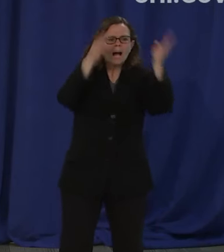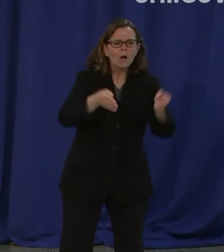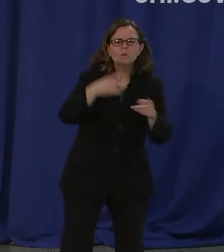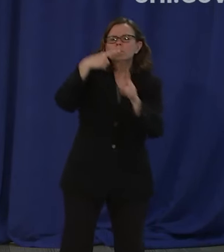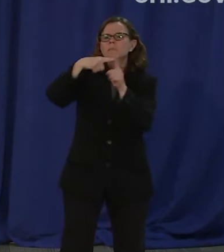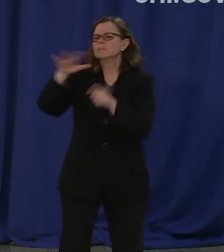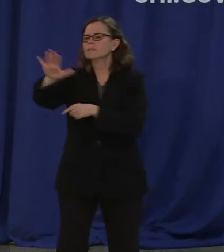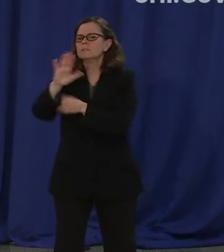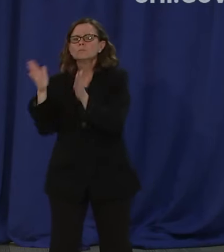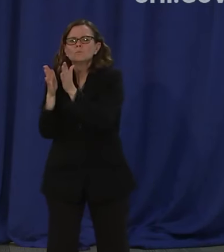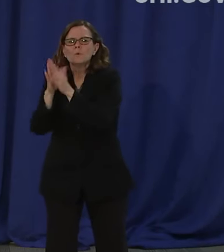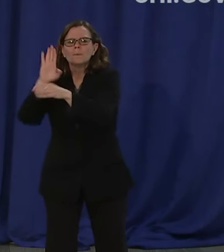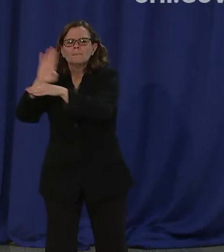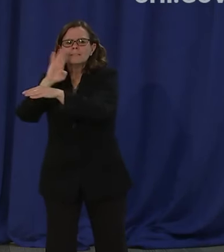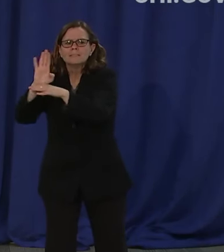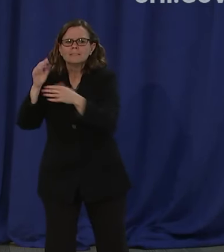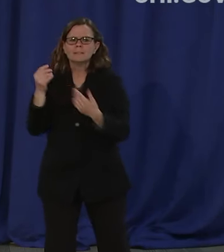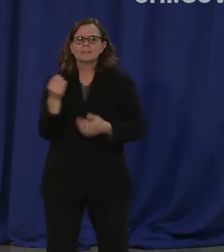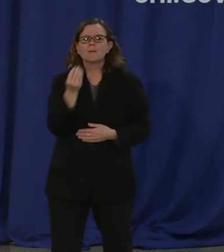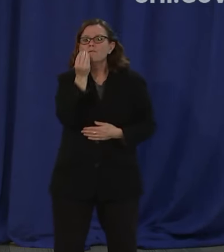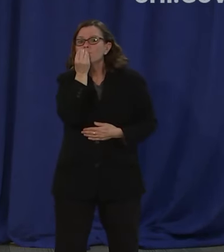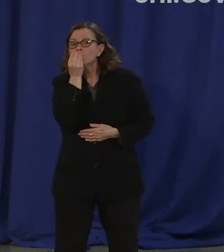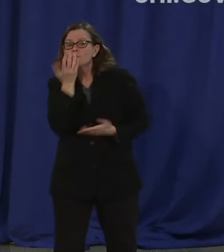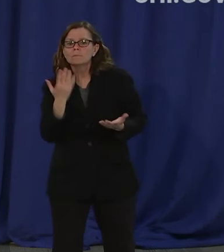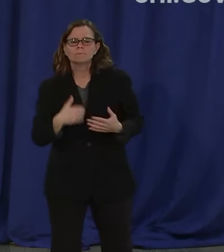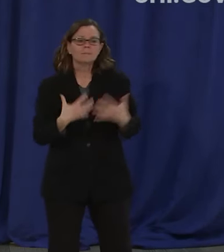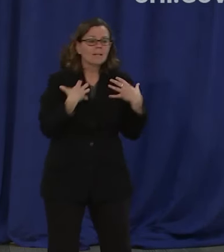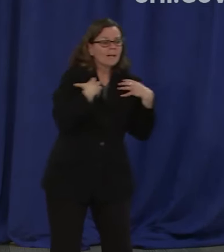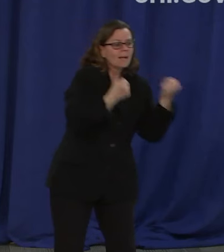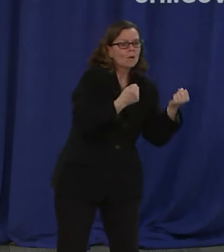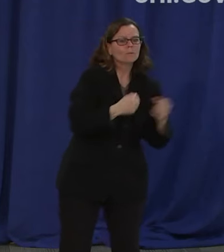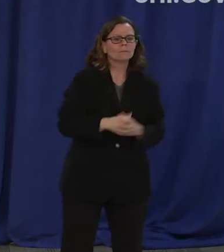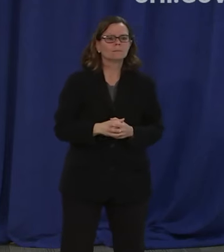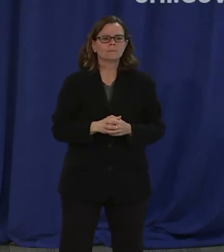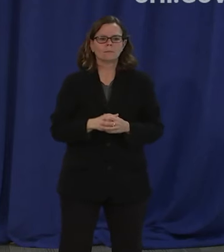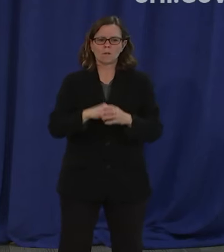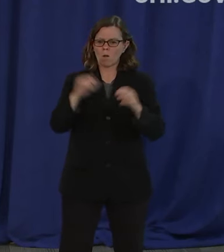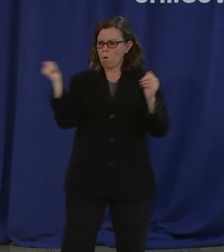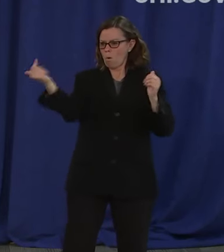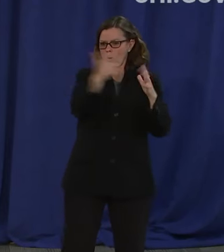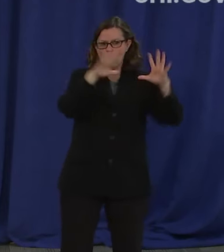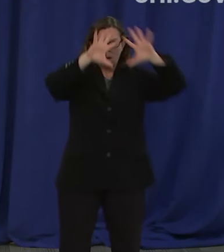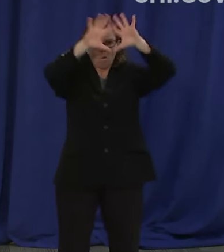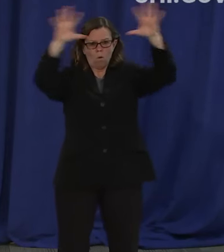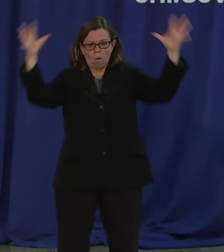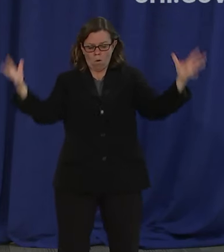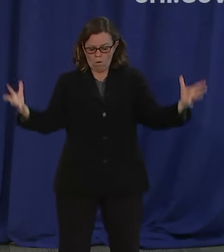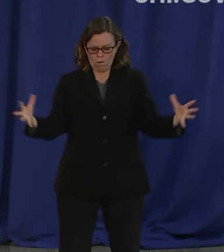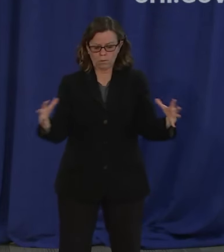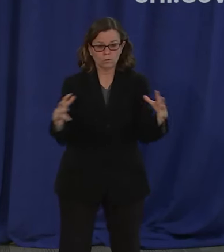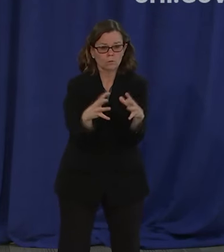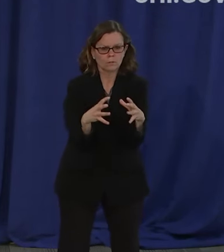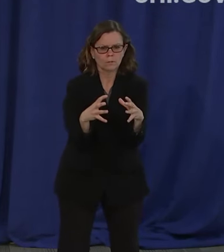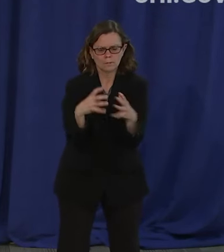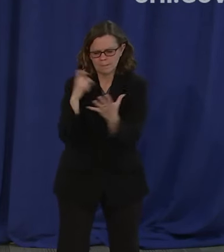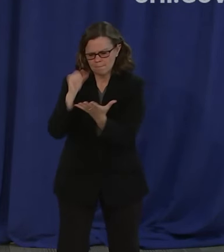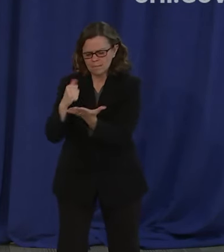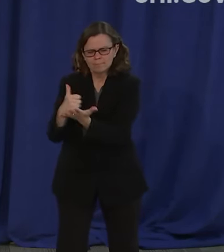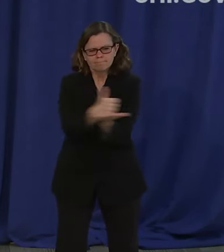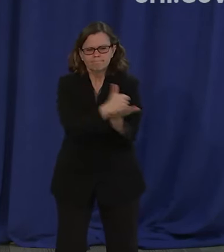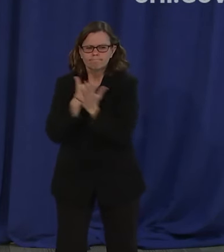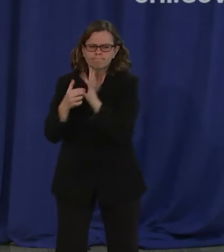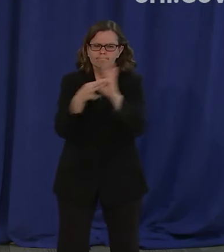we have to be in this fight together. And I want to thank everyone working together to share their